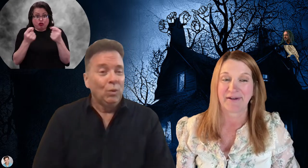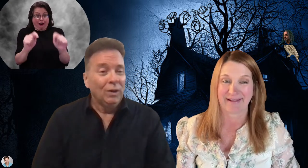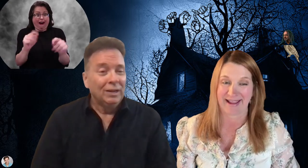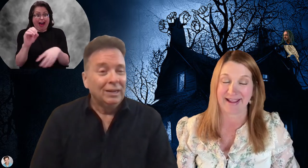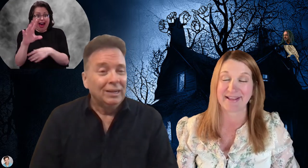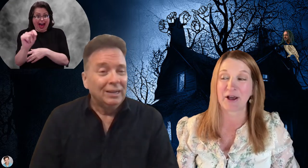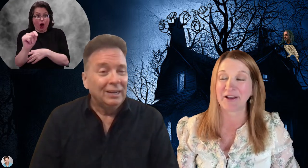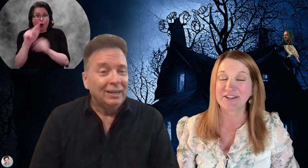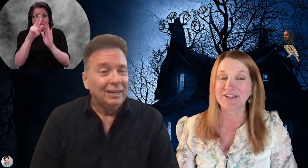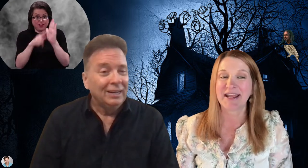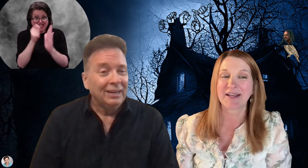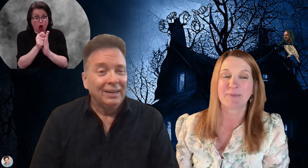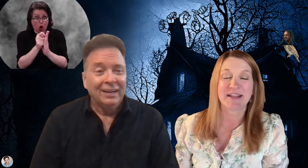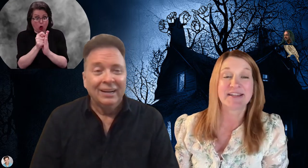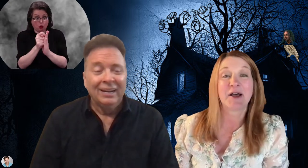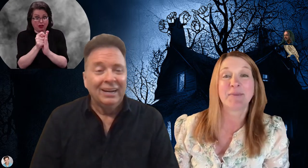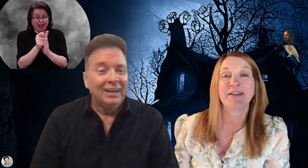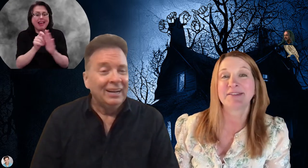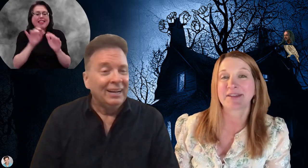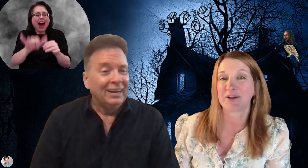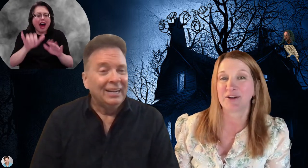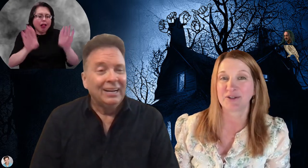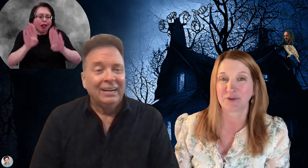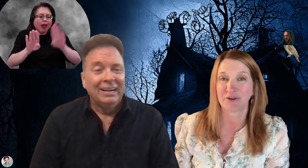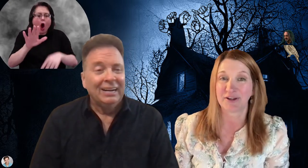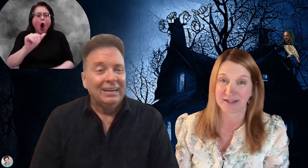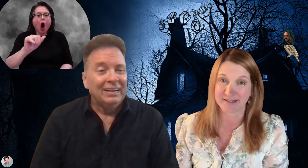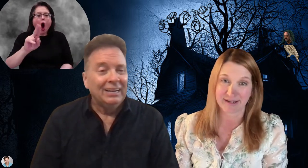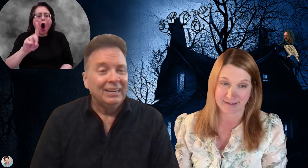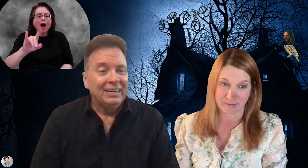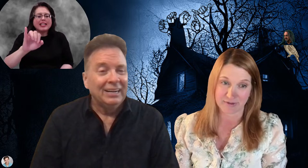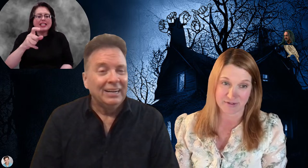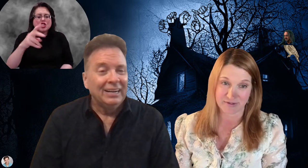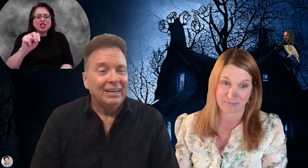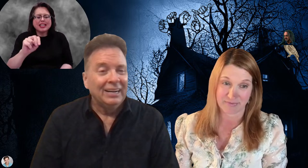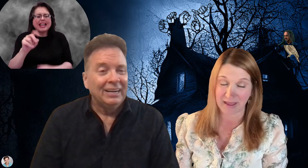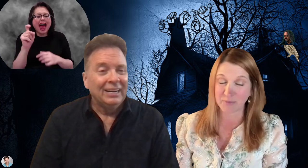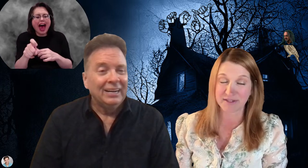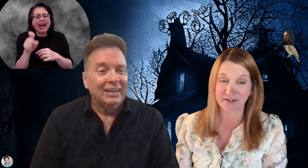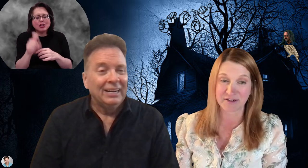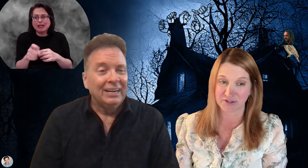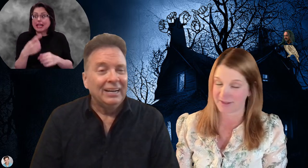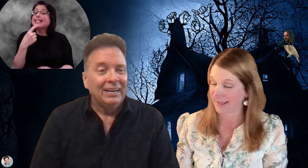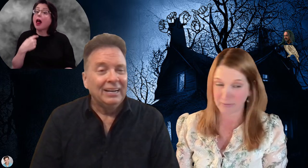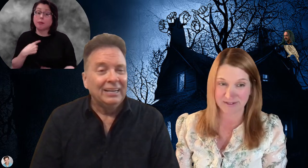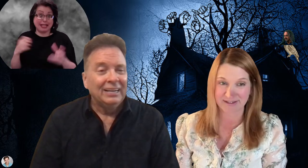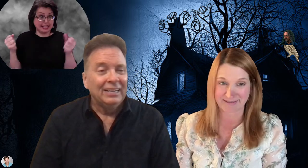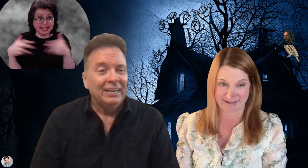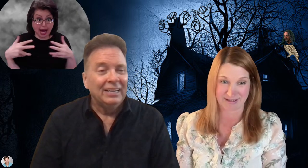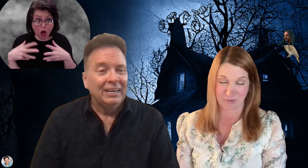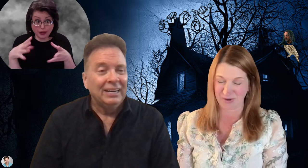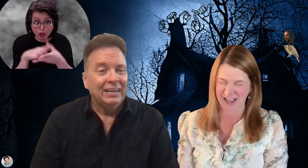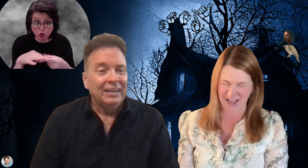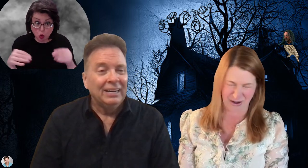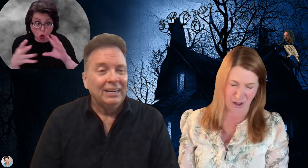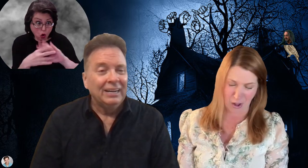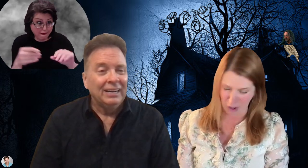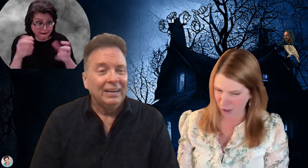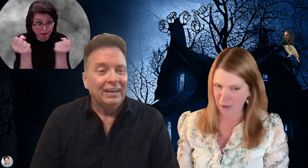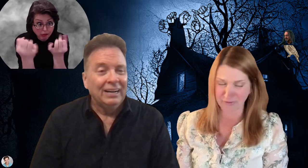And the audition had to be, tell me a scary story in sign language. That was the audition. That was it. And so we got all